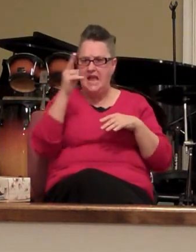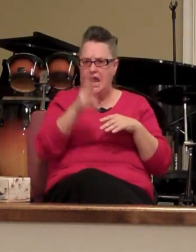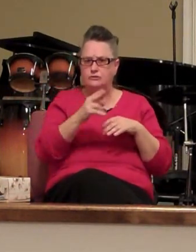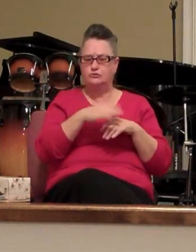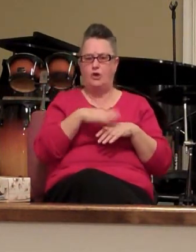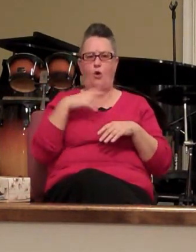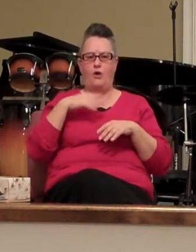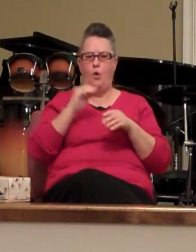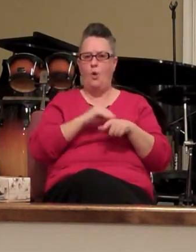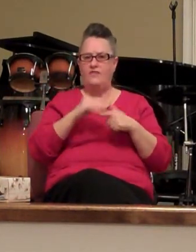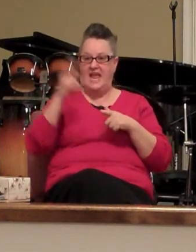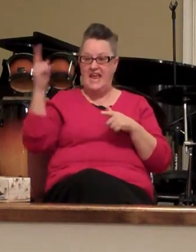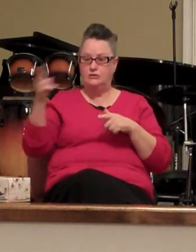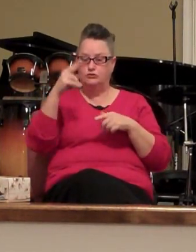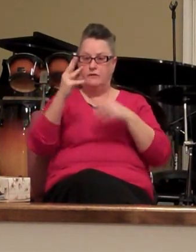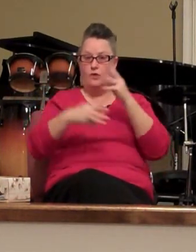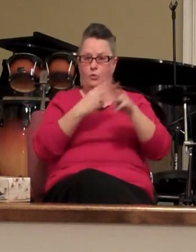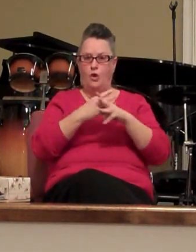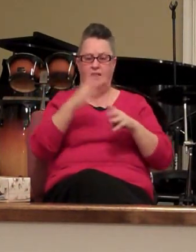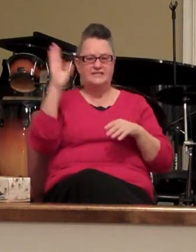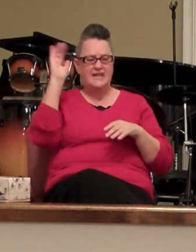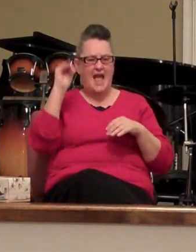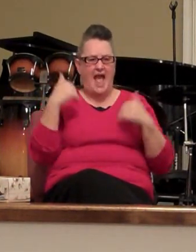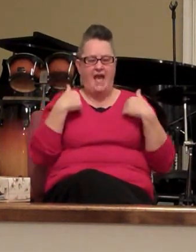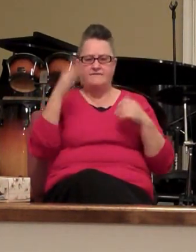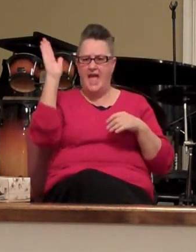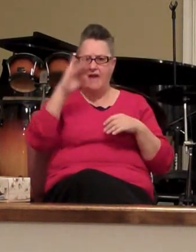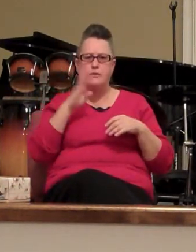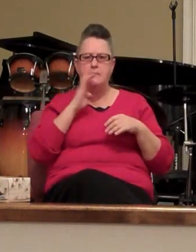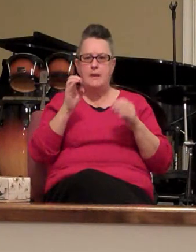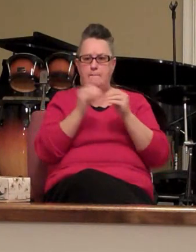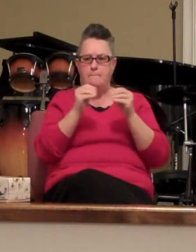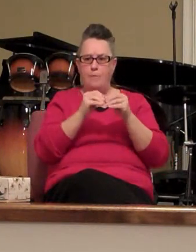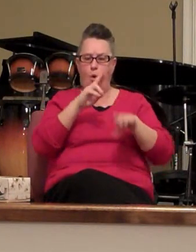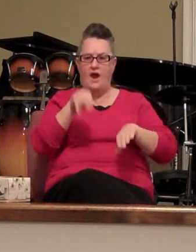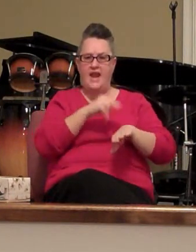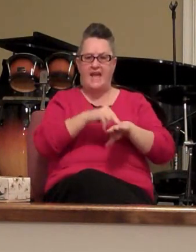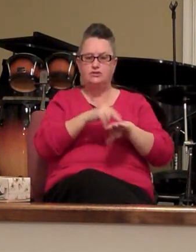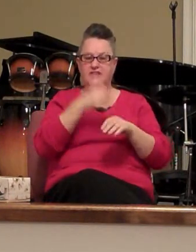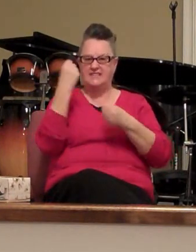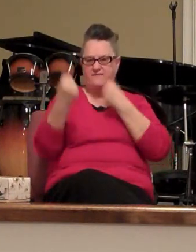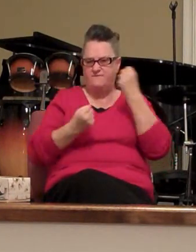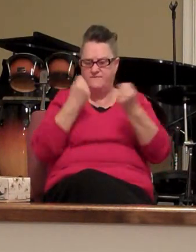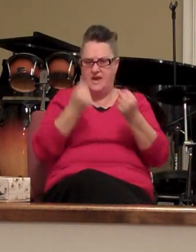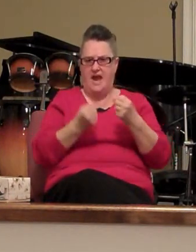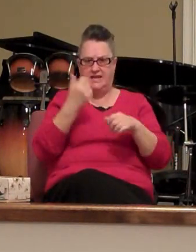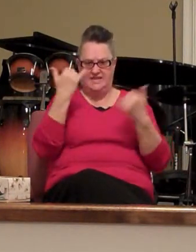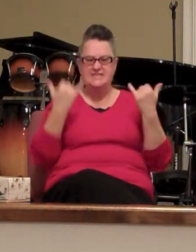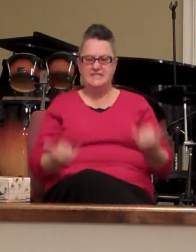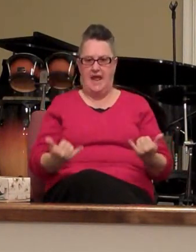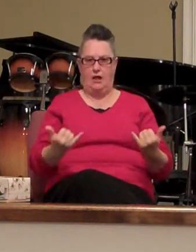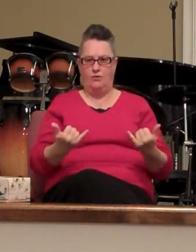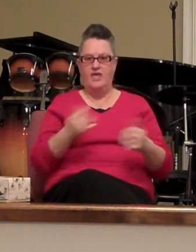this world that there has ever been more nations that are fighting at this present time than right there